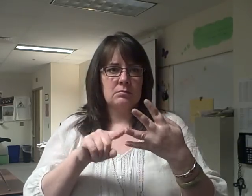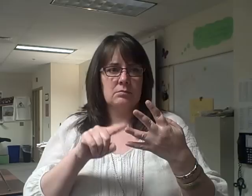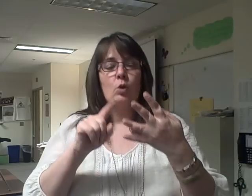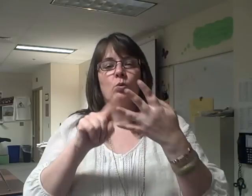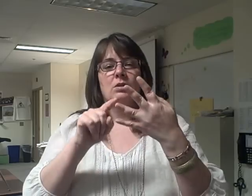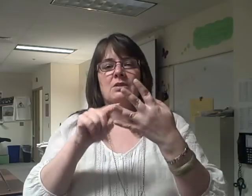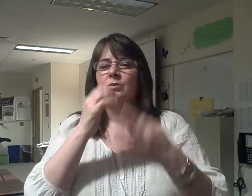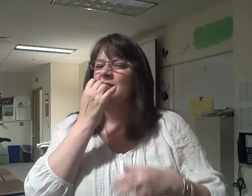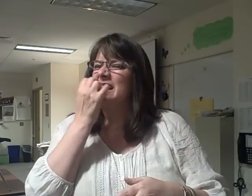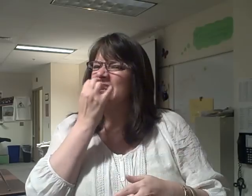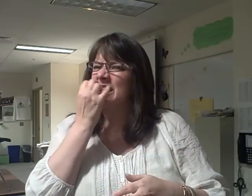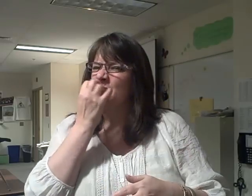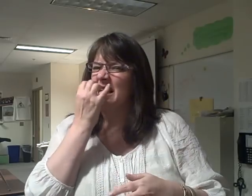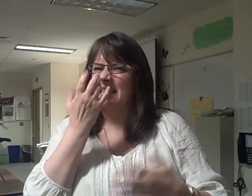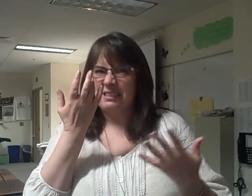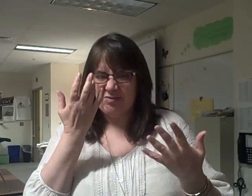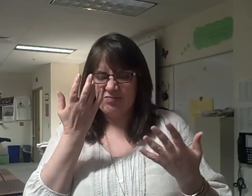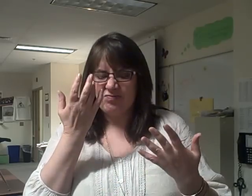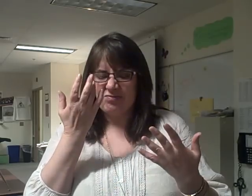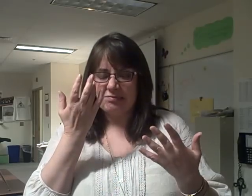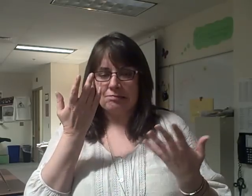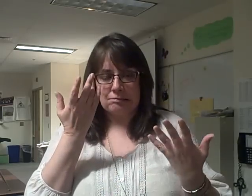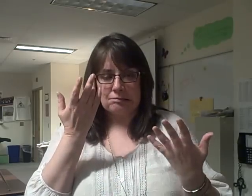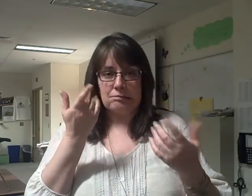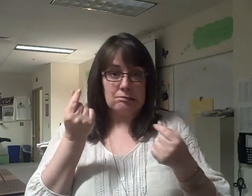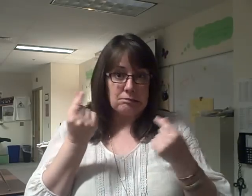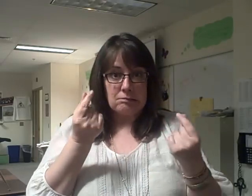When they tell me I was born there